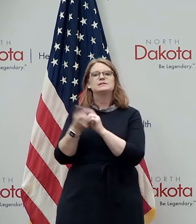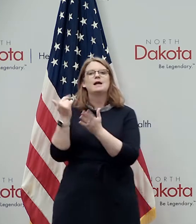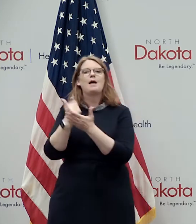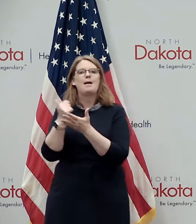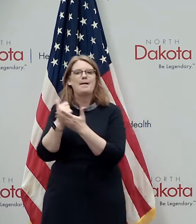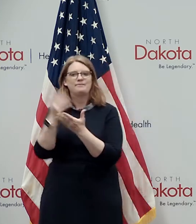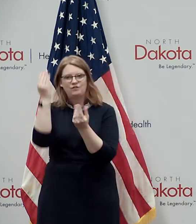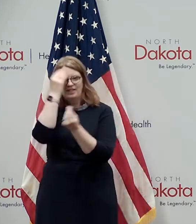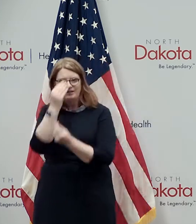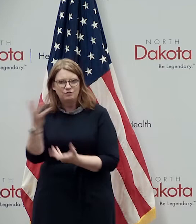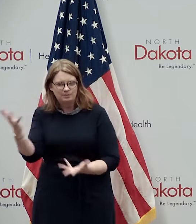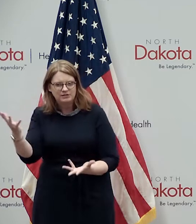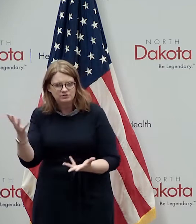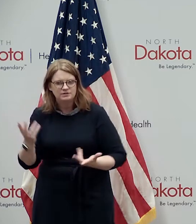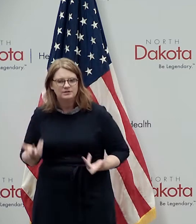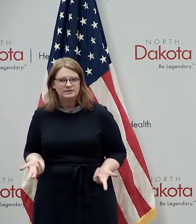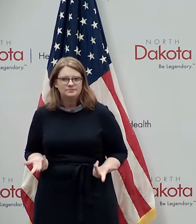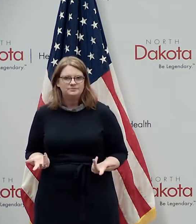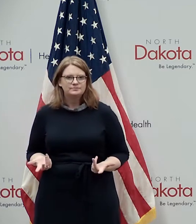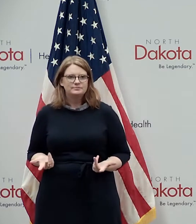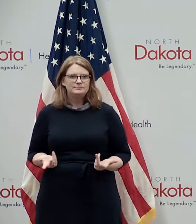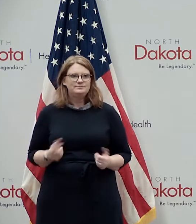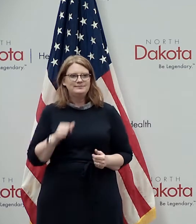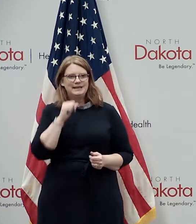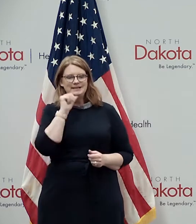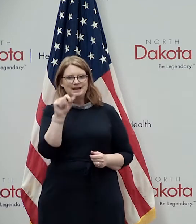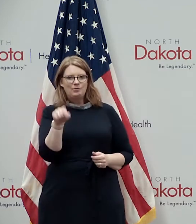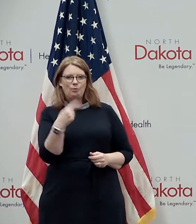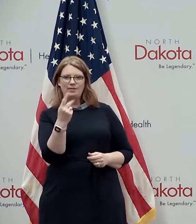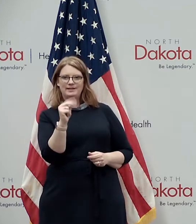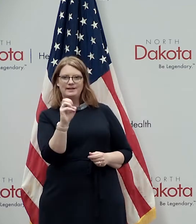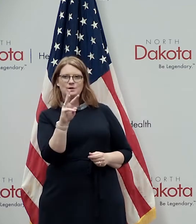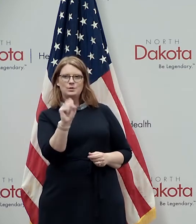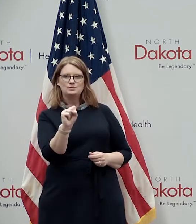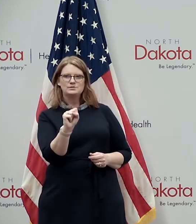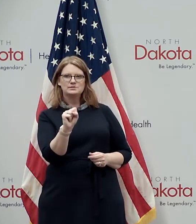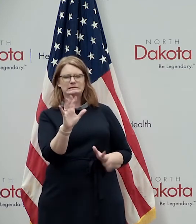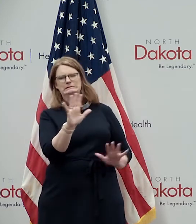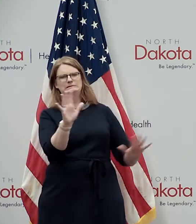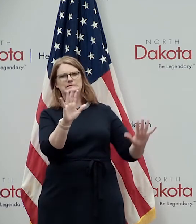just the news that came out wrong